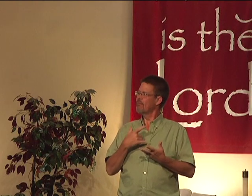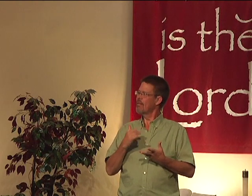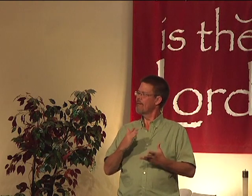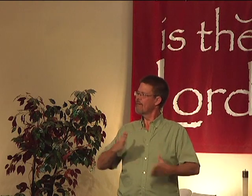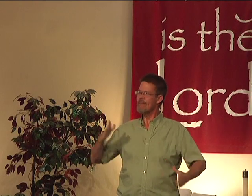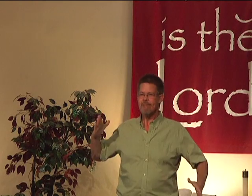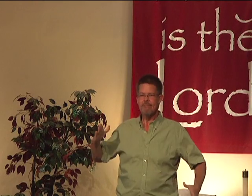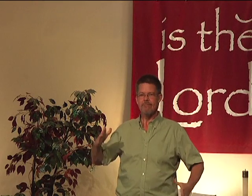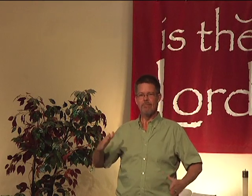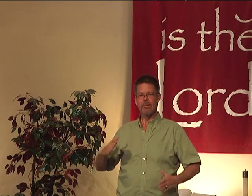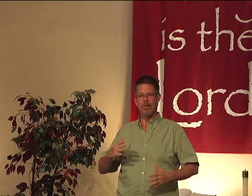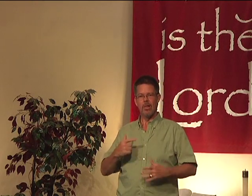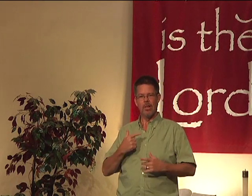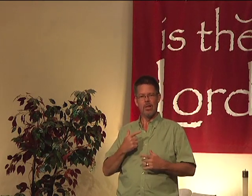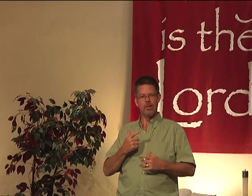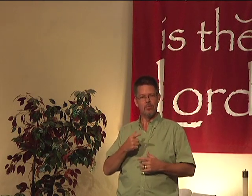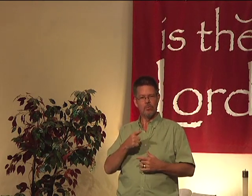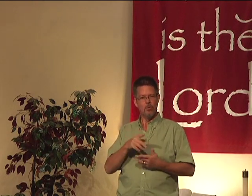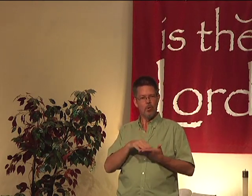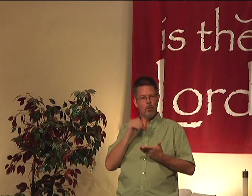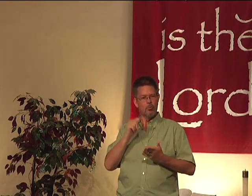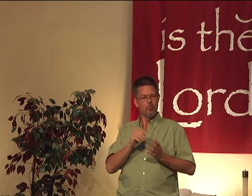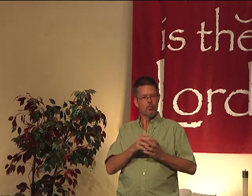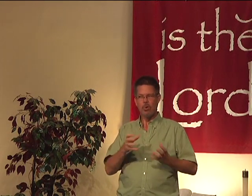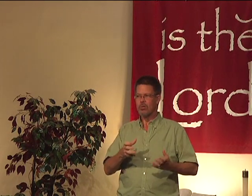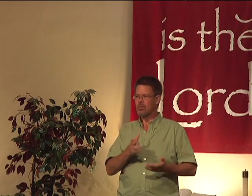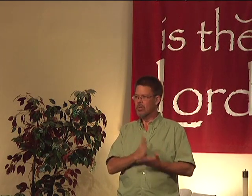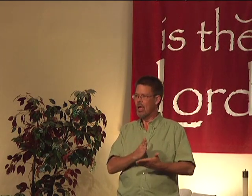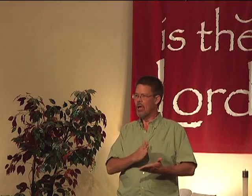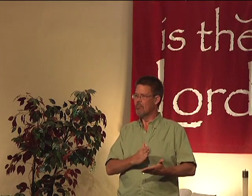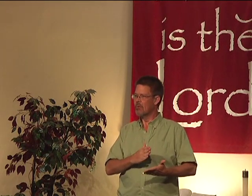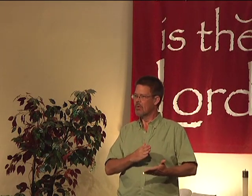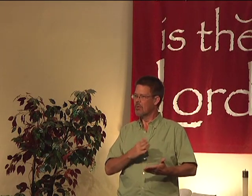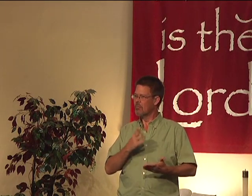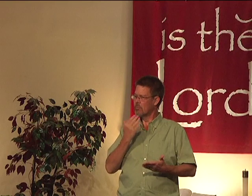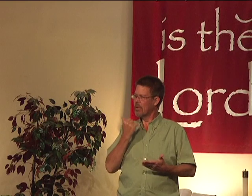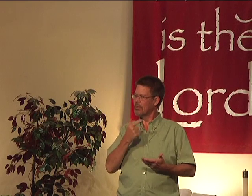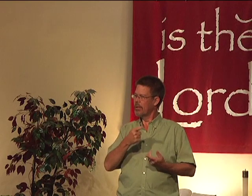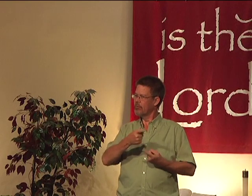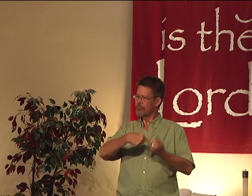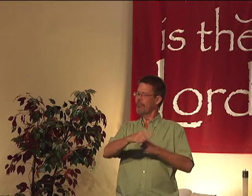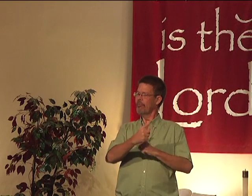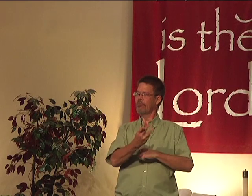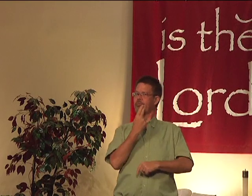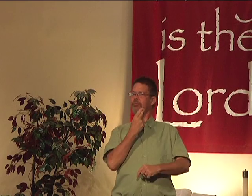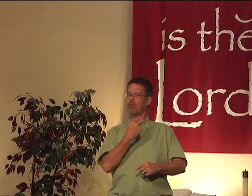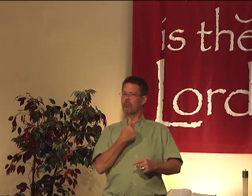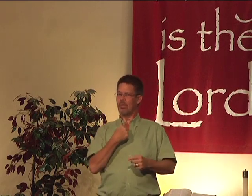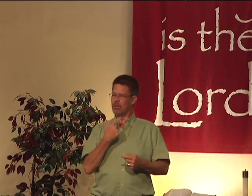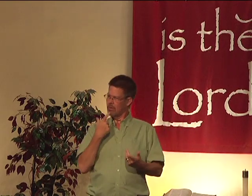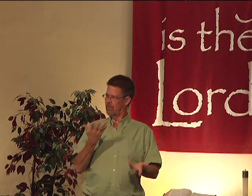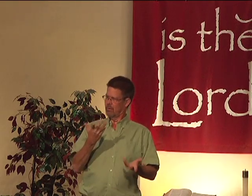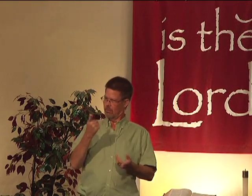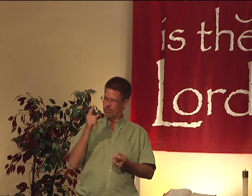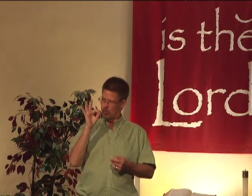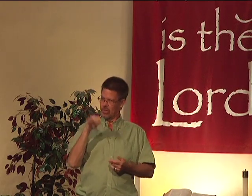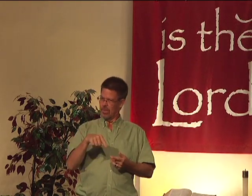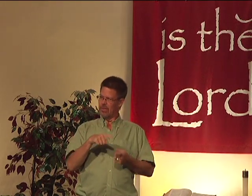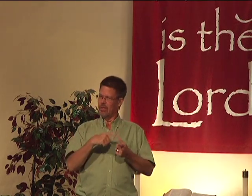And sometimes I feel like, oh, you need to stop. Because they throw things at me